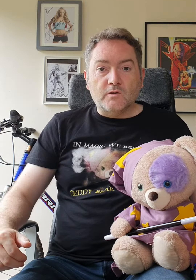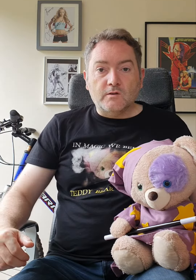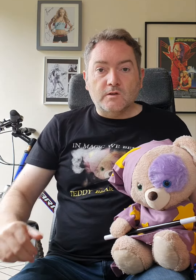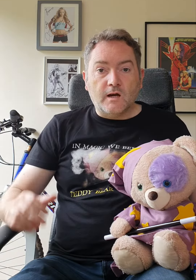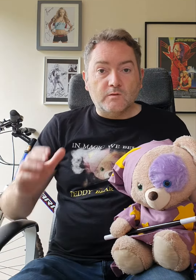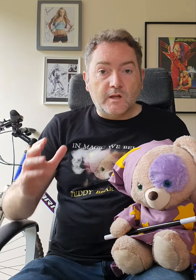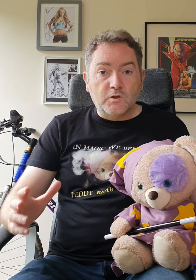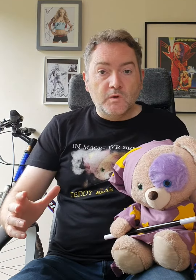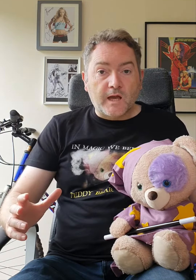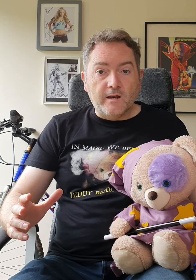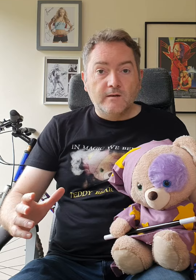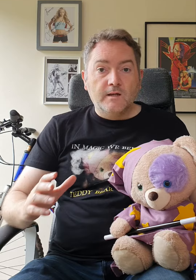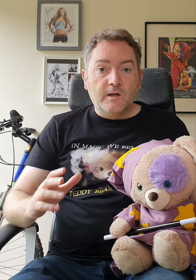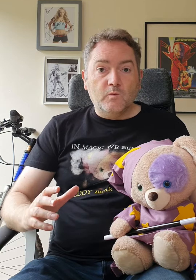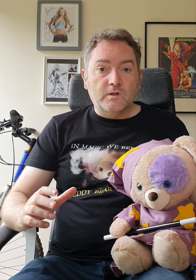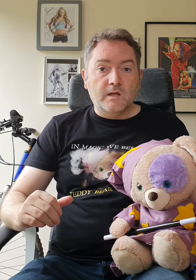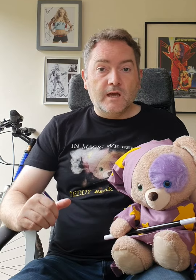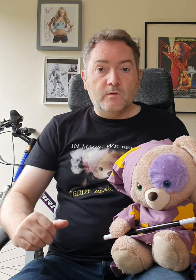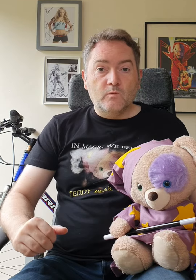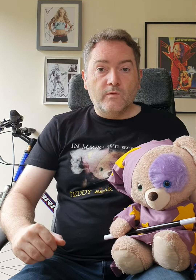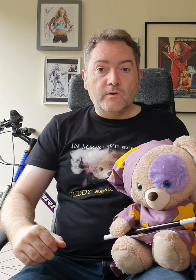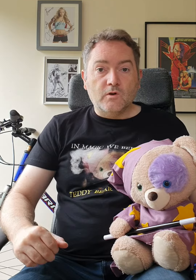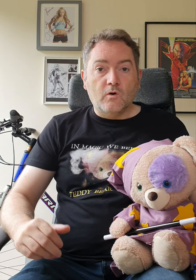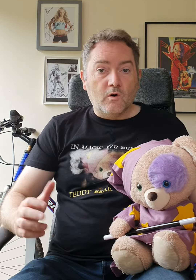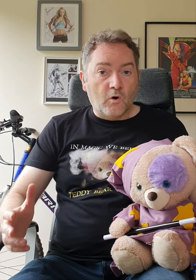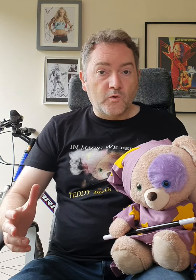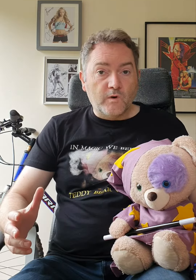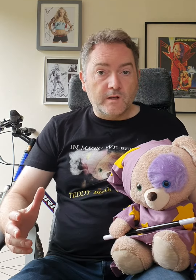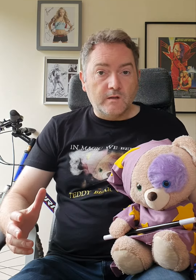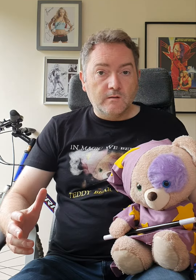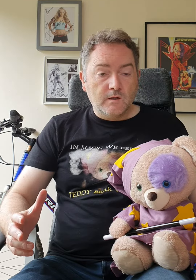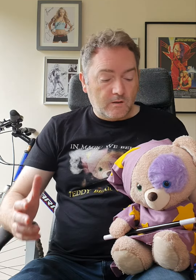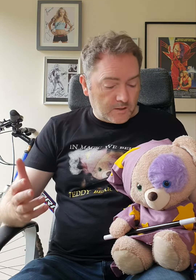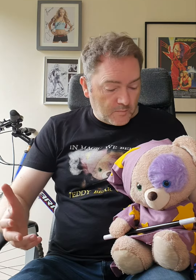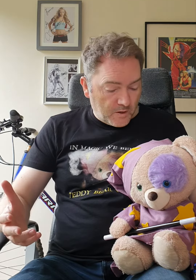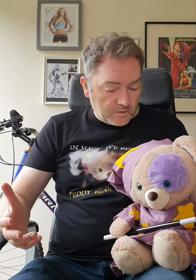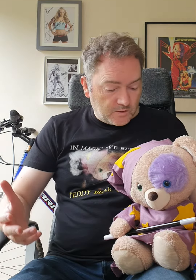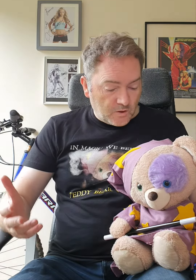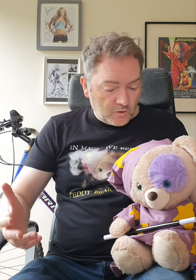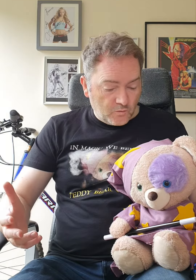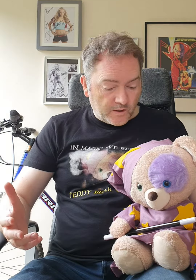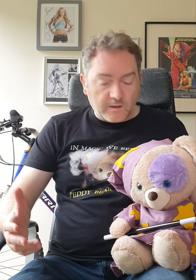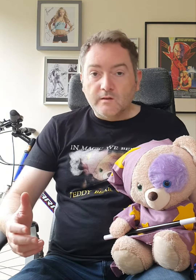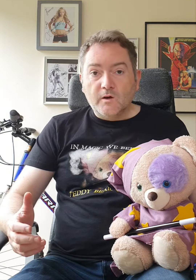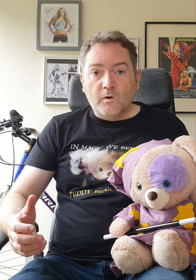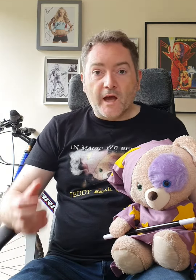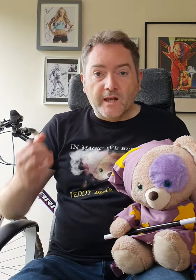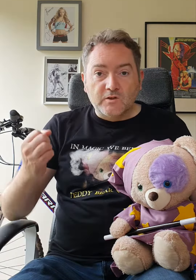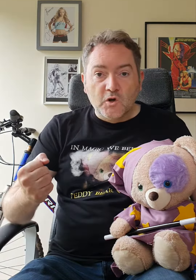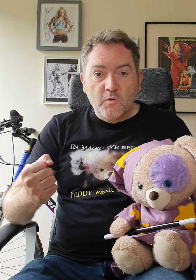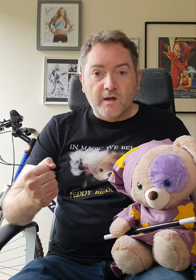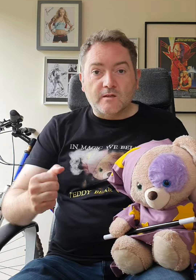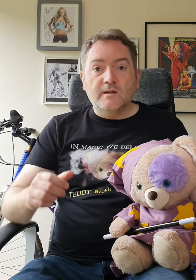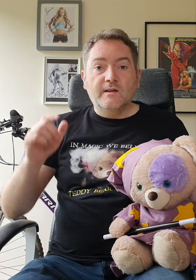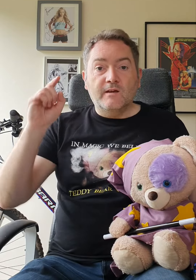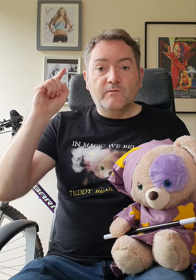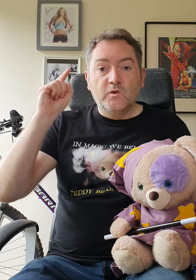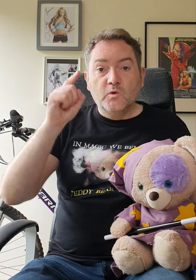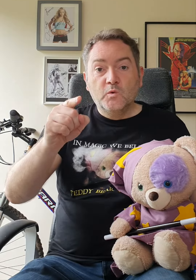So that's the sign. So let's do it again and we'll sing it in with the song. Are you ready? Teddy Bear Wizard, are you ready? Okay. Let's do this. If you